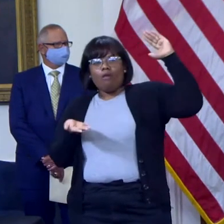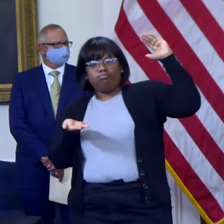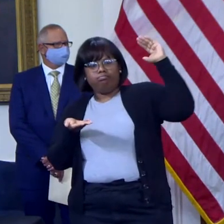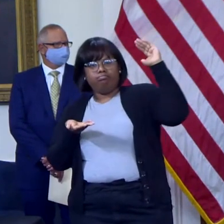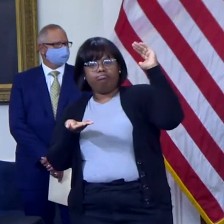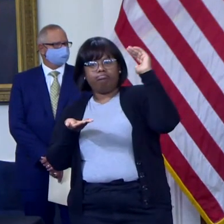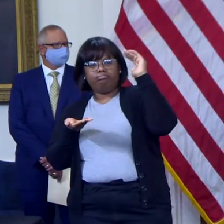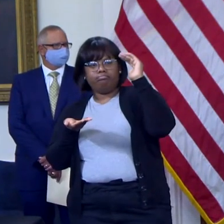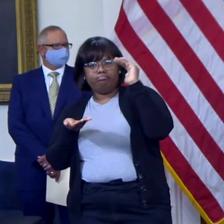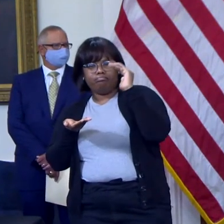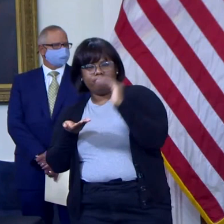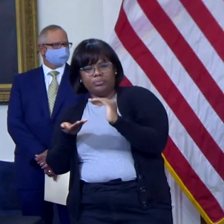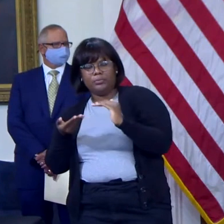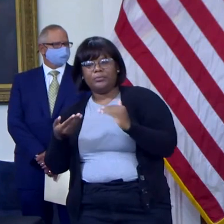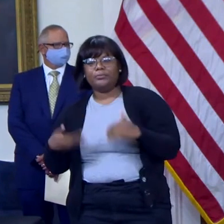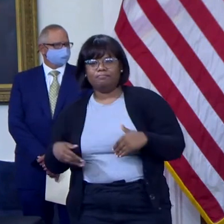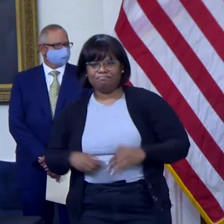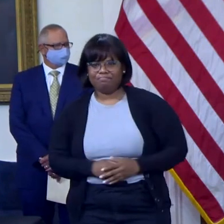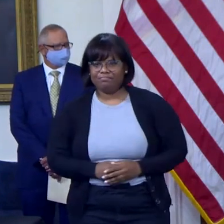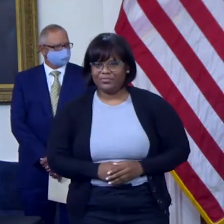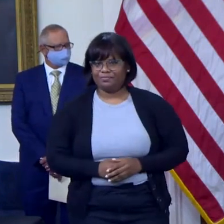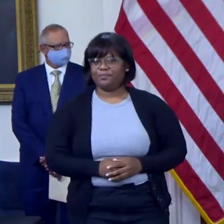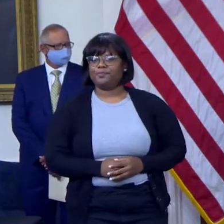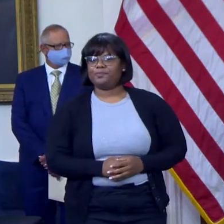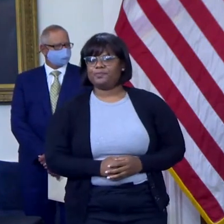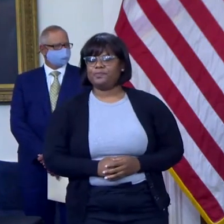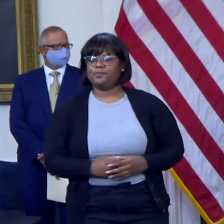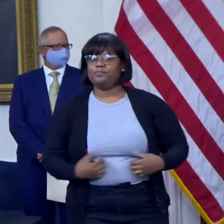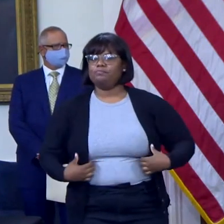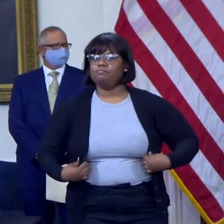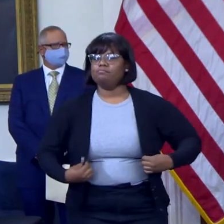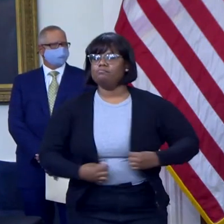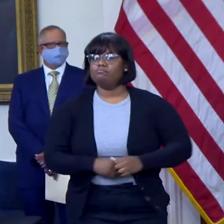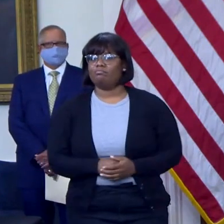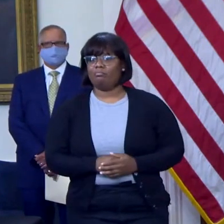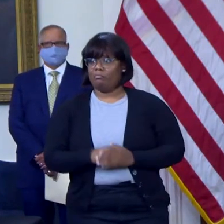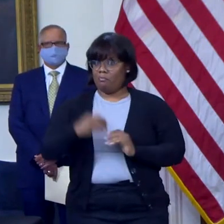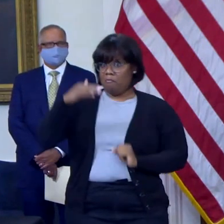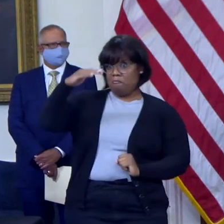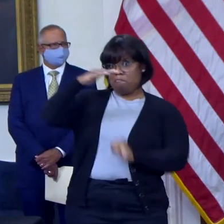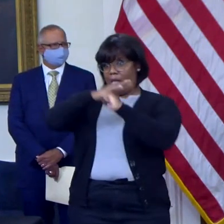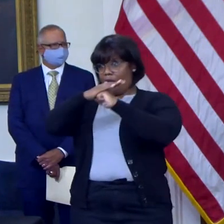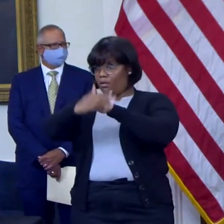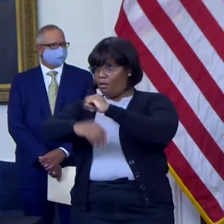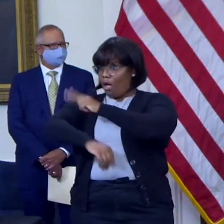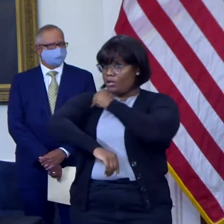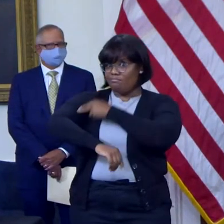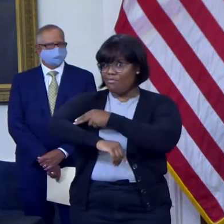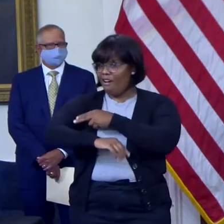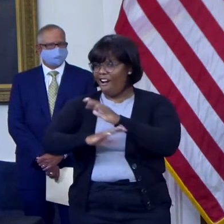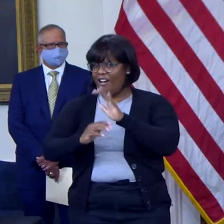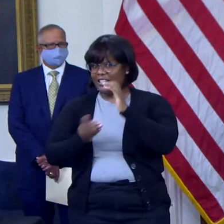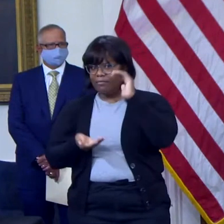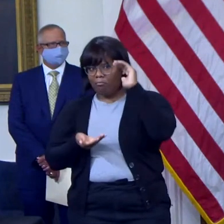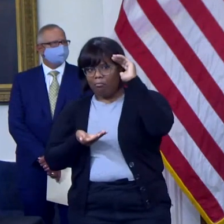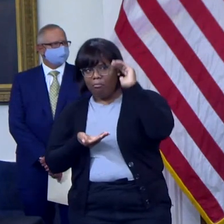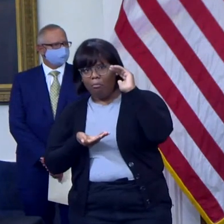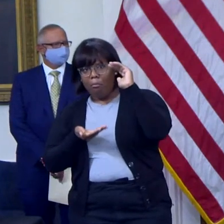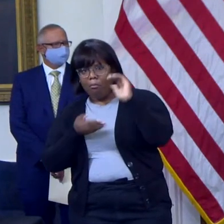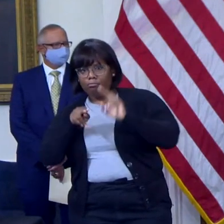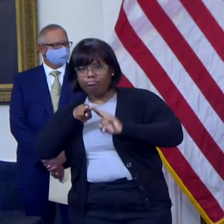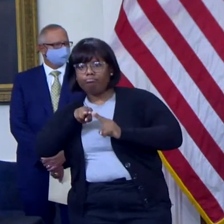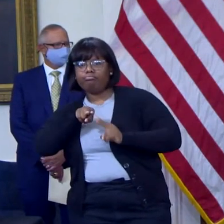three pandemic triggers in our protocols. Currently, less than 9% of our hospitalizations are COVID related.